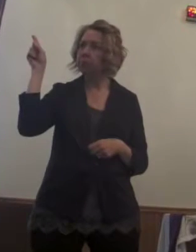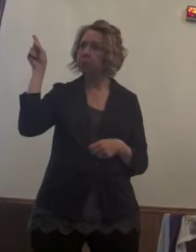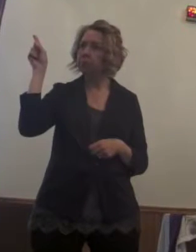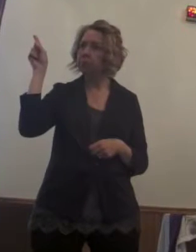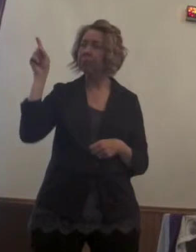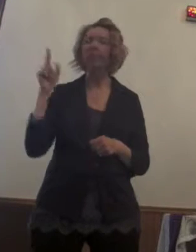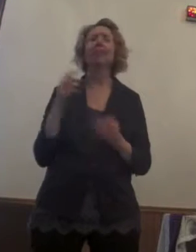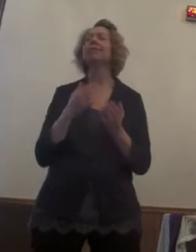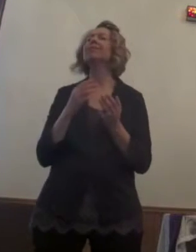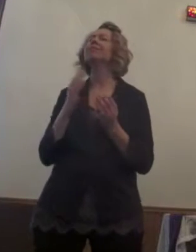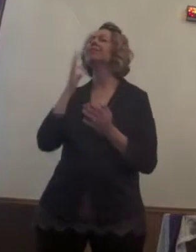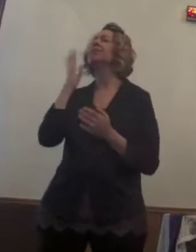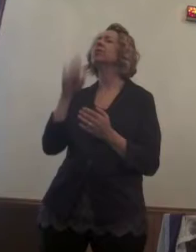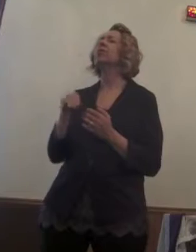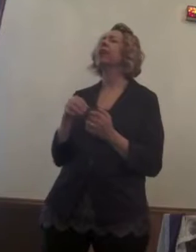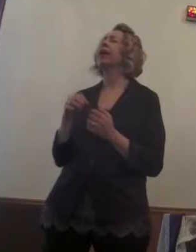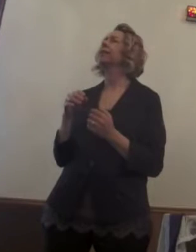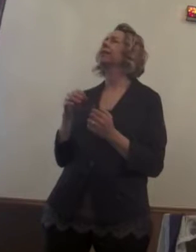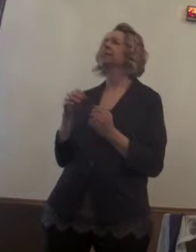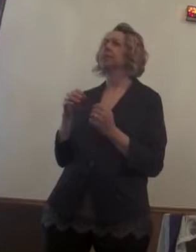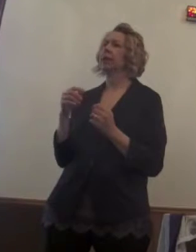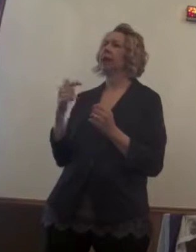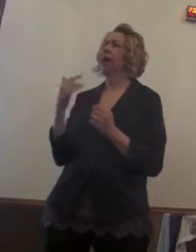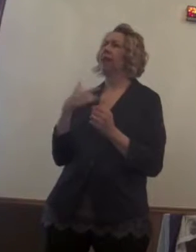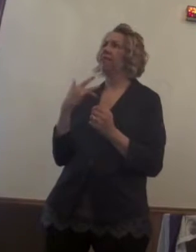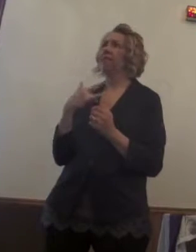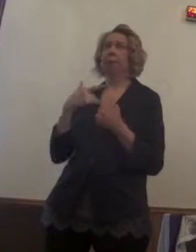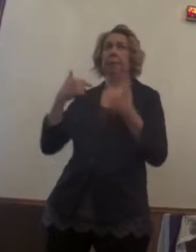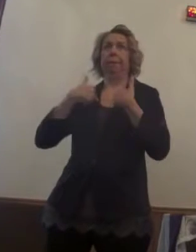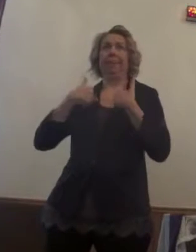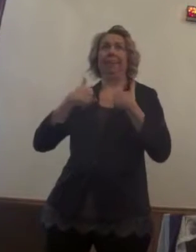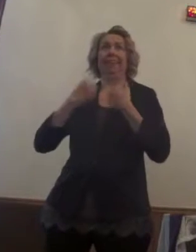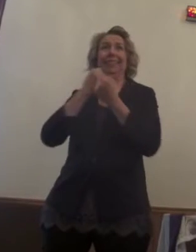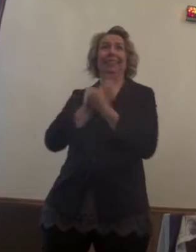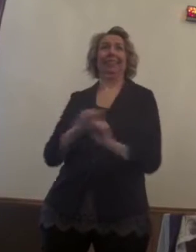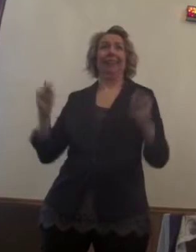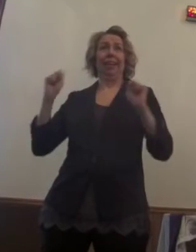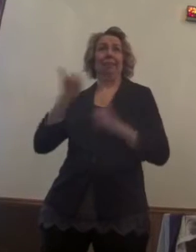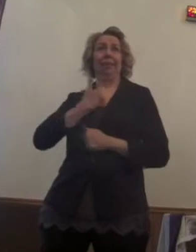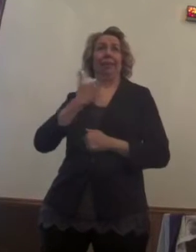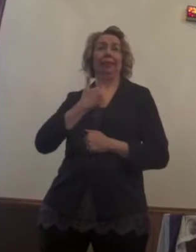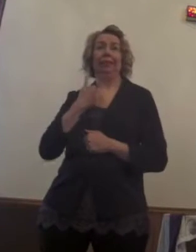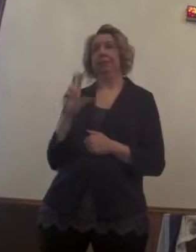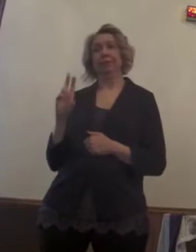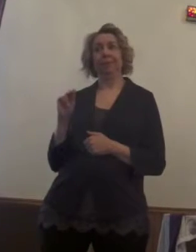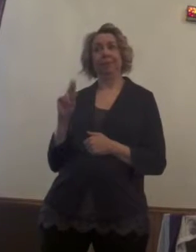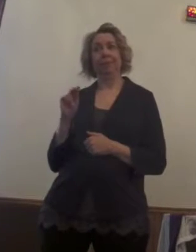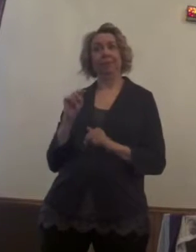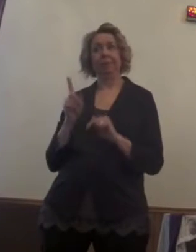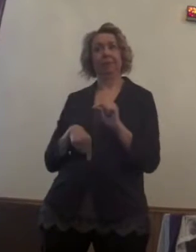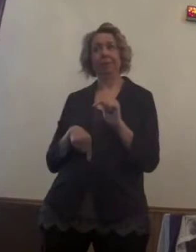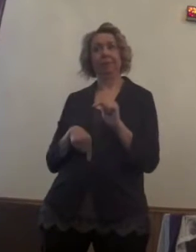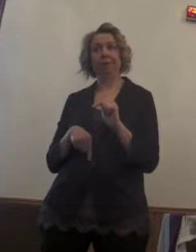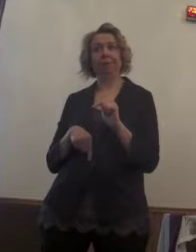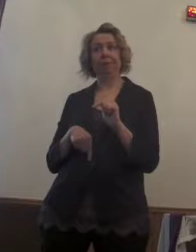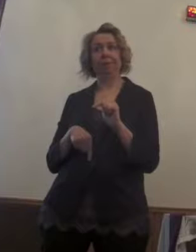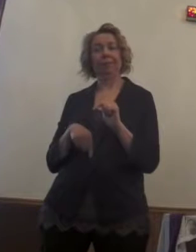any strength or any effect, produce your own salvation. As much as we want to, we can.